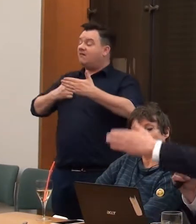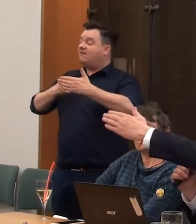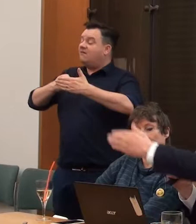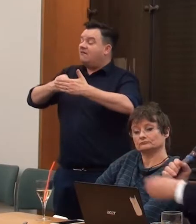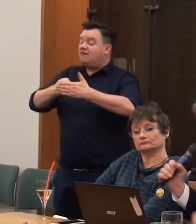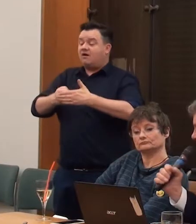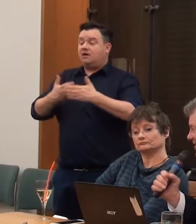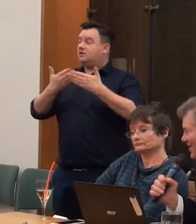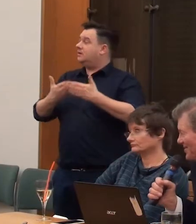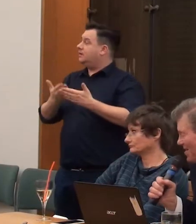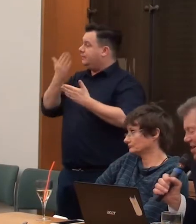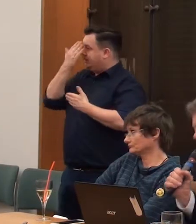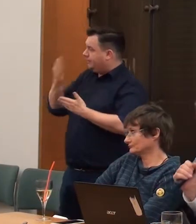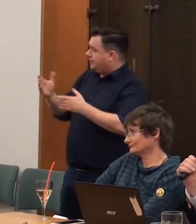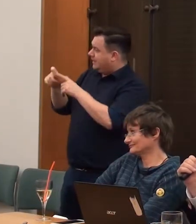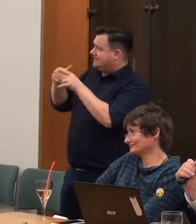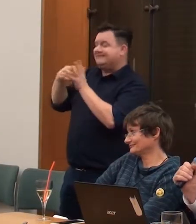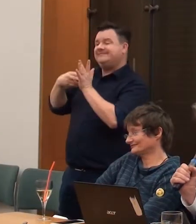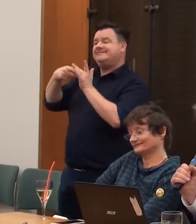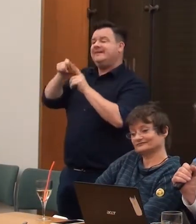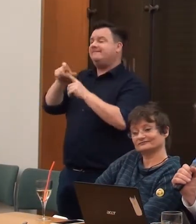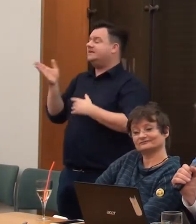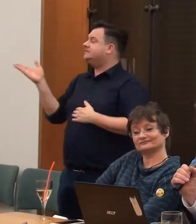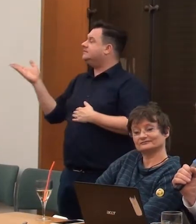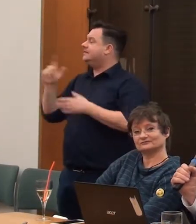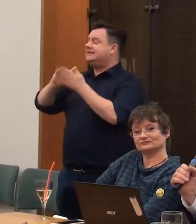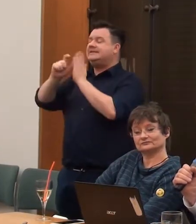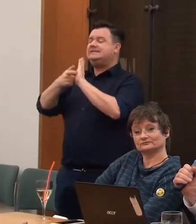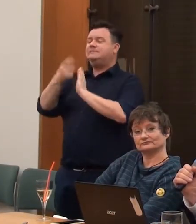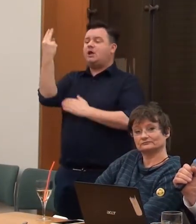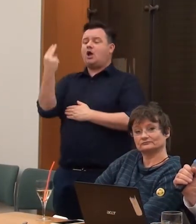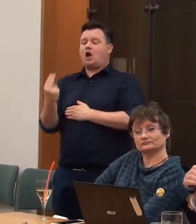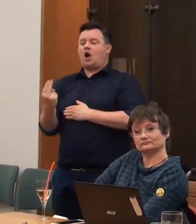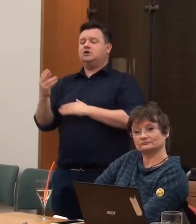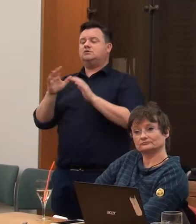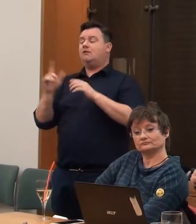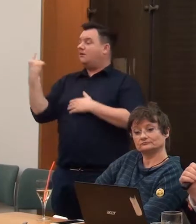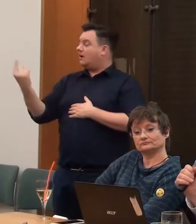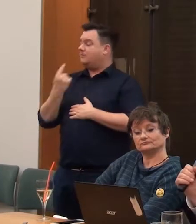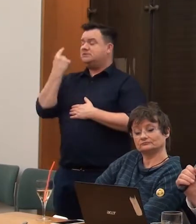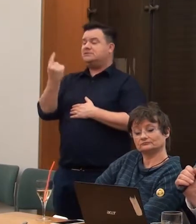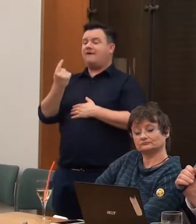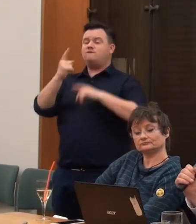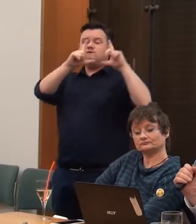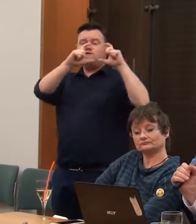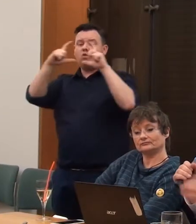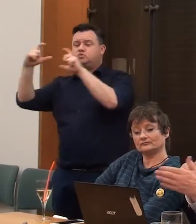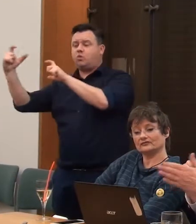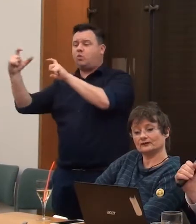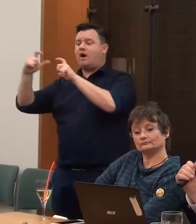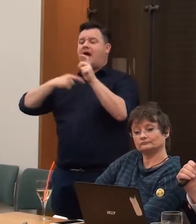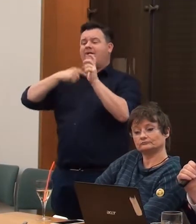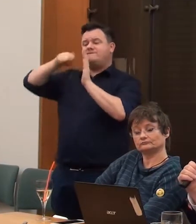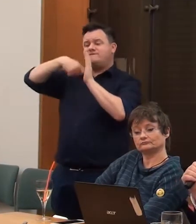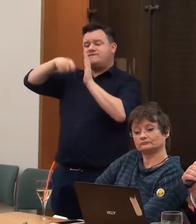I acknowledge David over there, as part of the discipline of the arts movement, a photographer and a filmmaker, and I